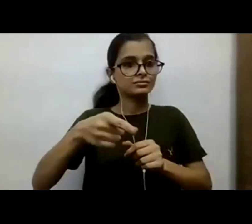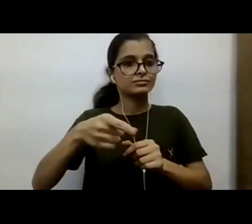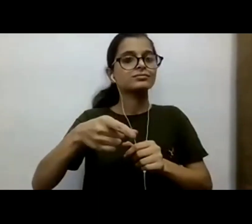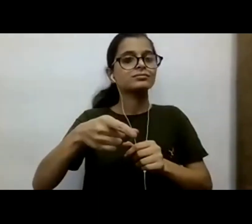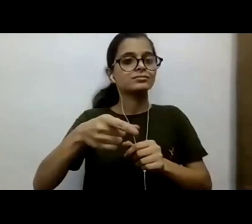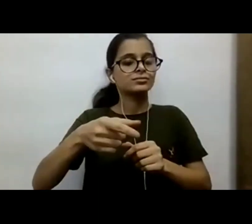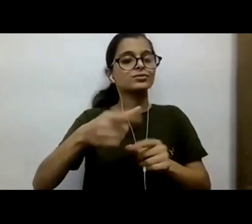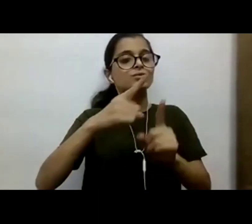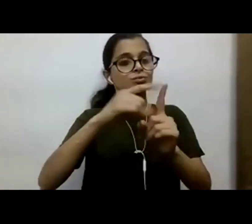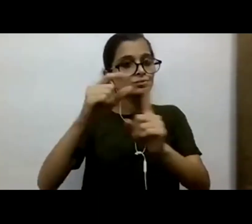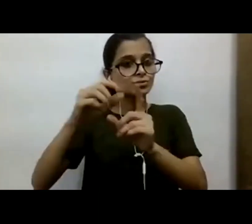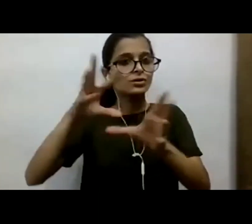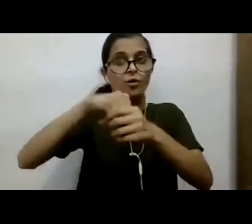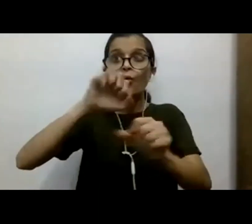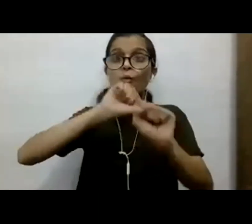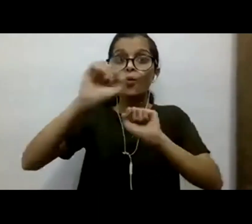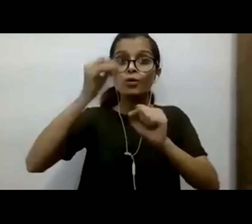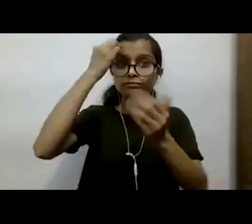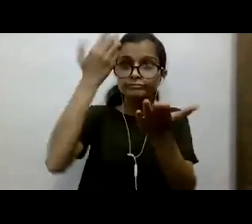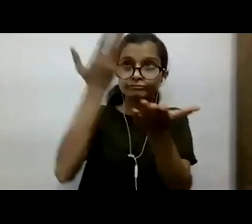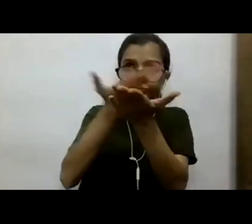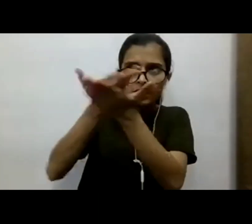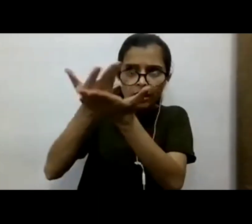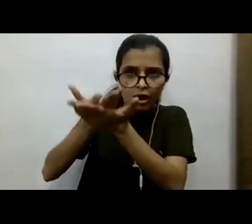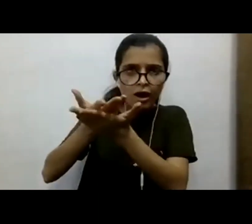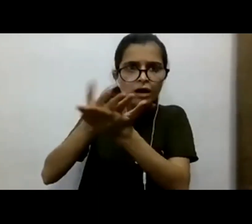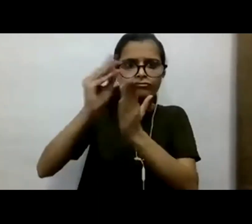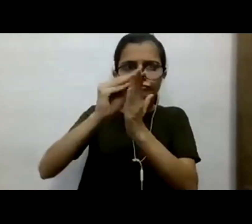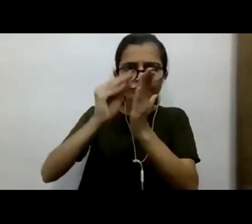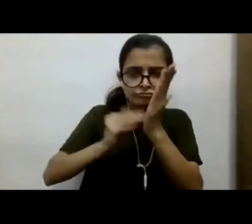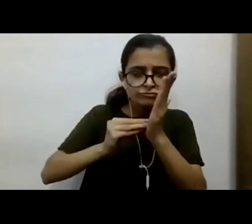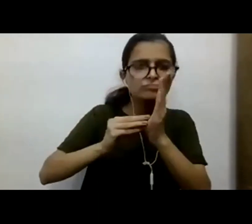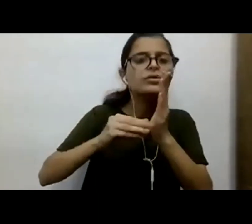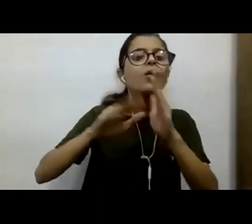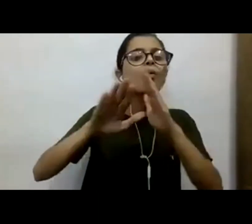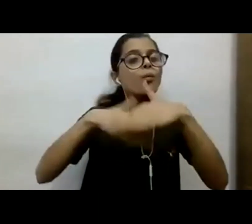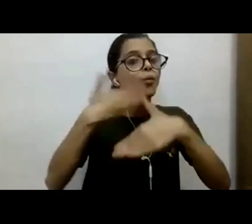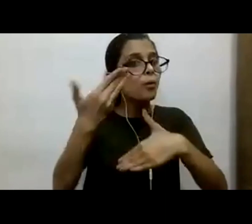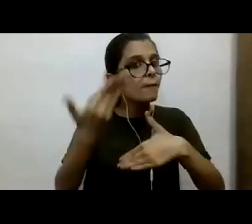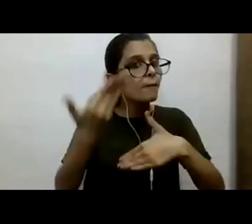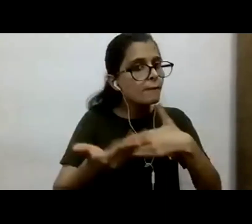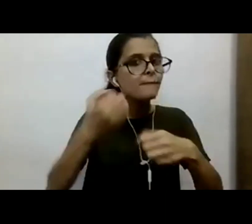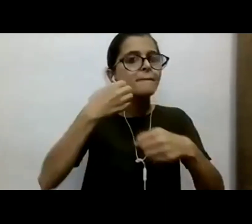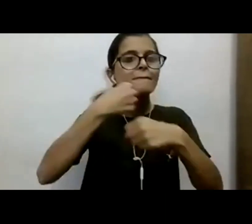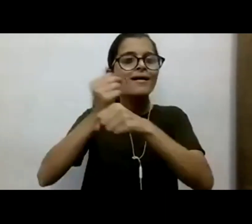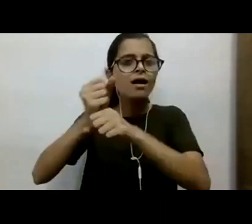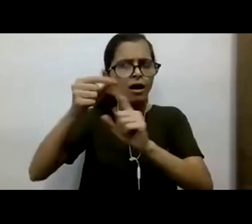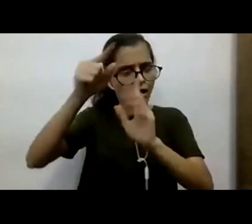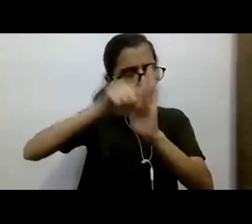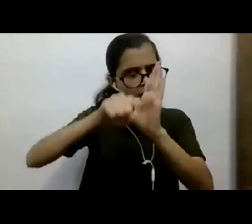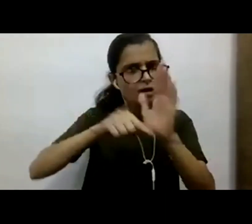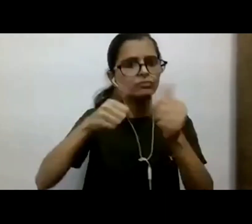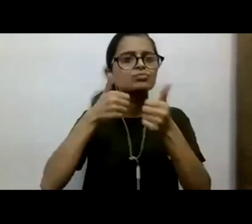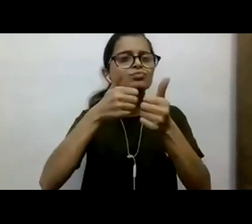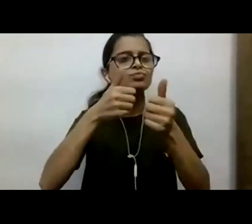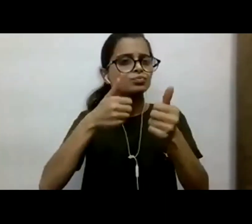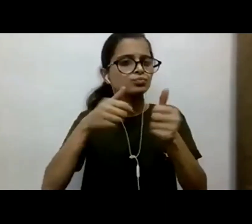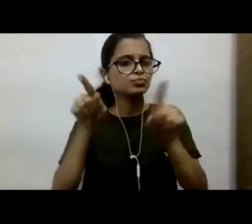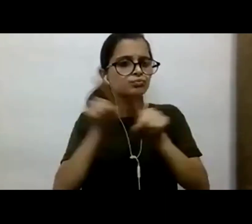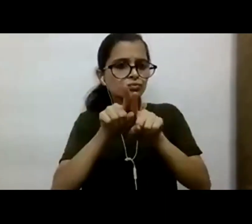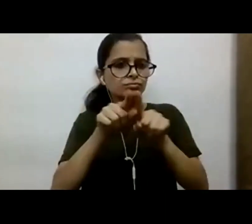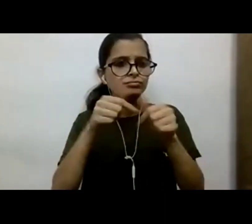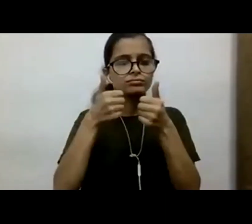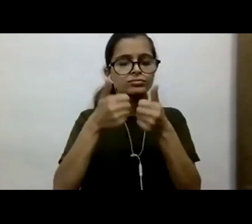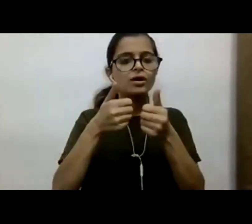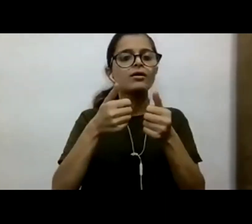make their concerns respected at former forums, and then make sure that the policies are aligned to low to